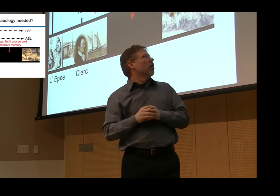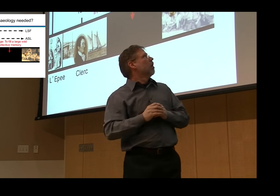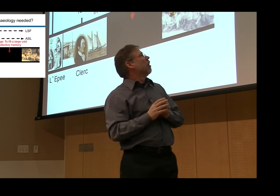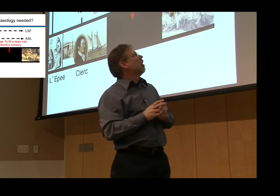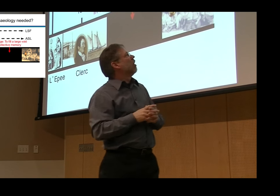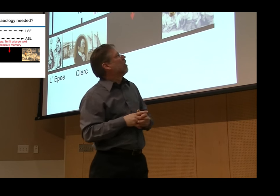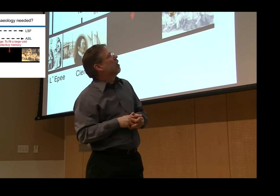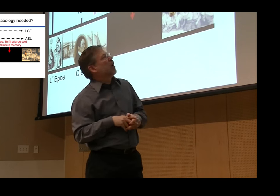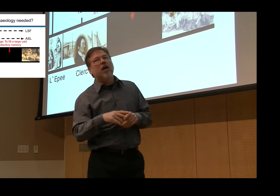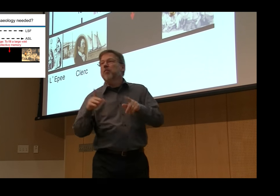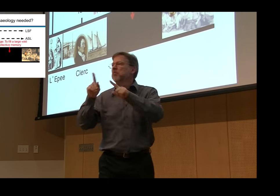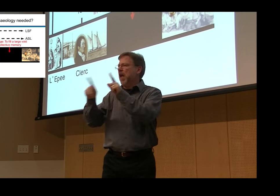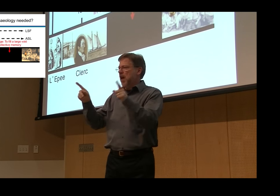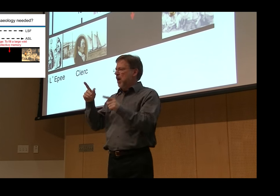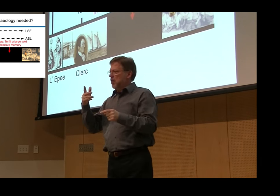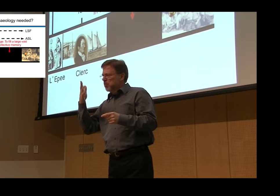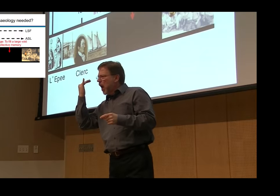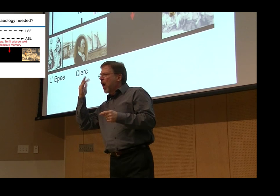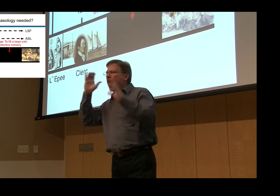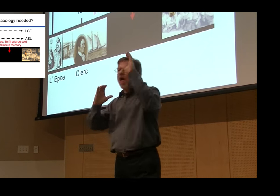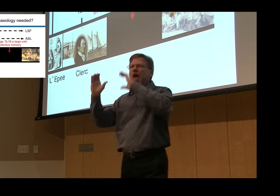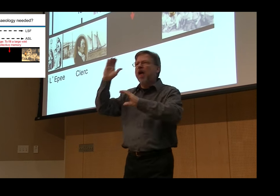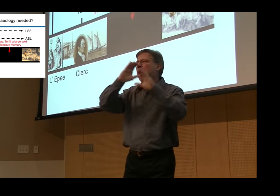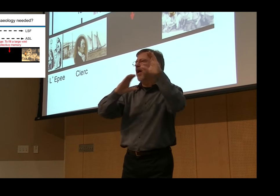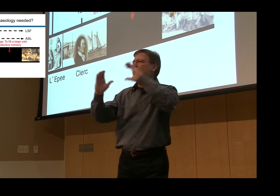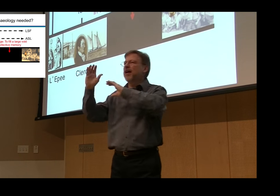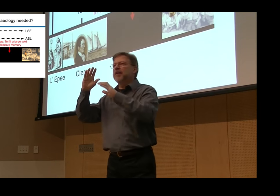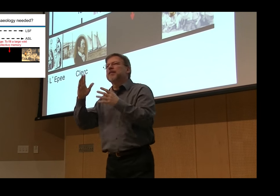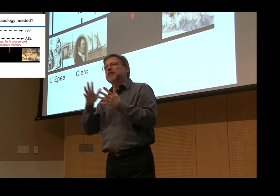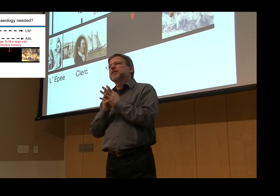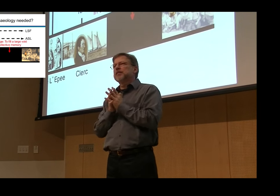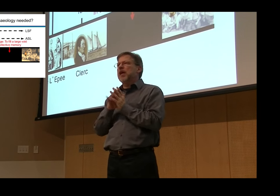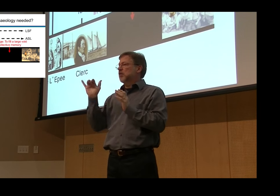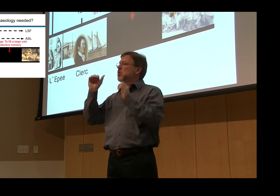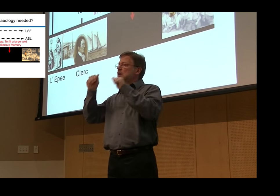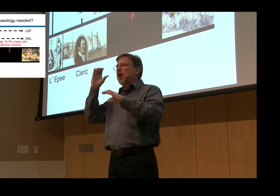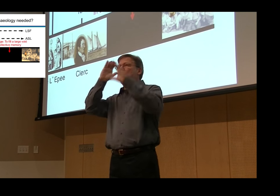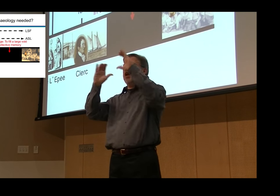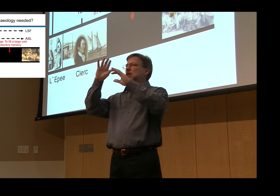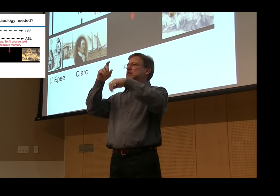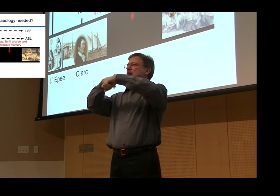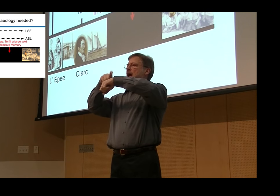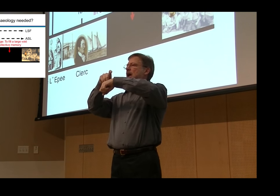as an archaeologist might look for the appropriate place to dig out